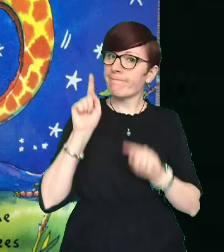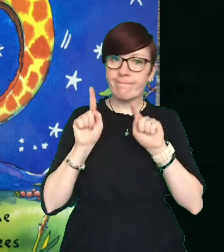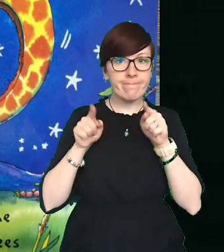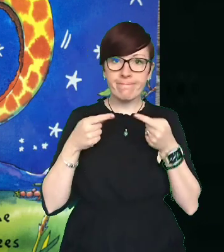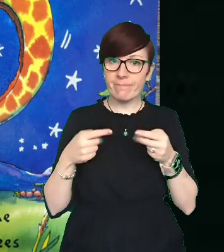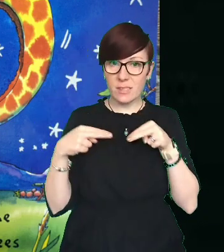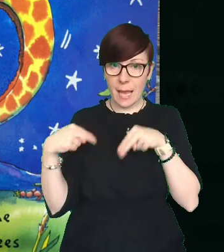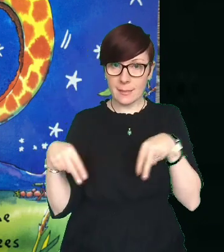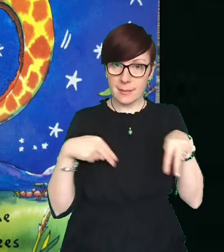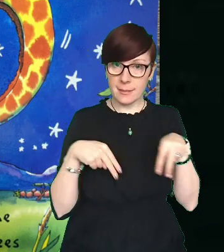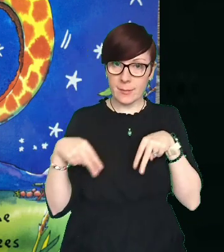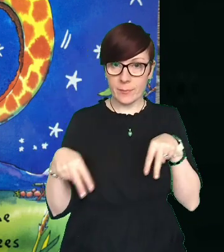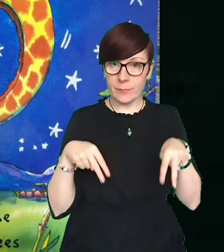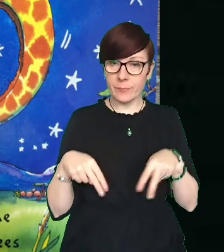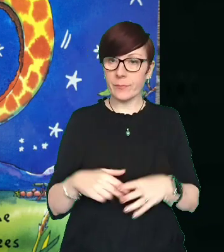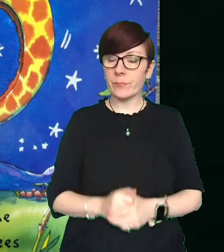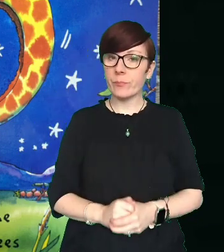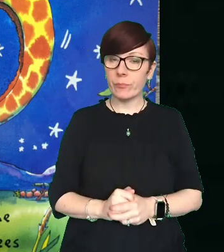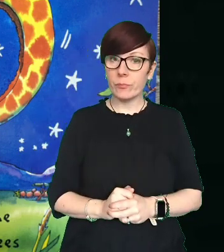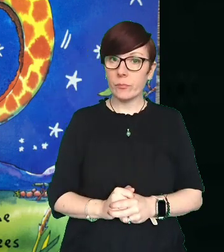Giraffes Can't Dance